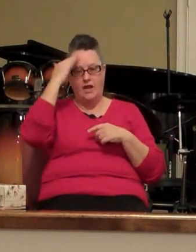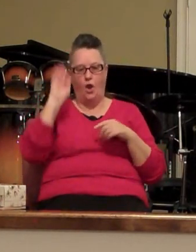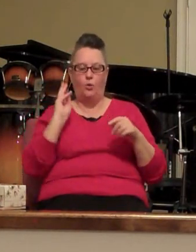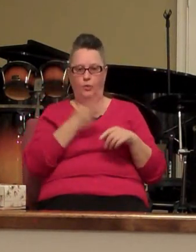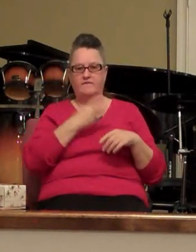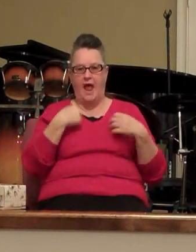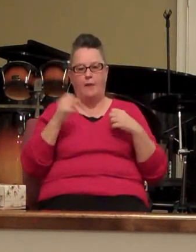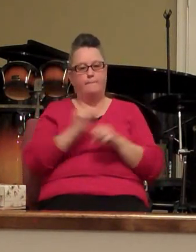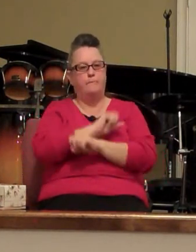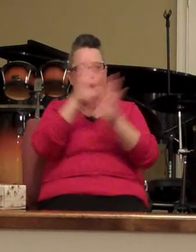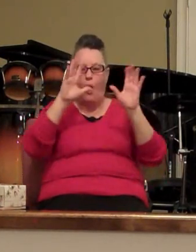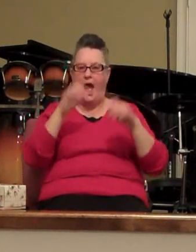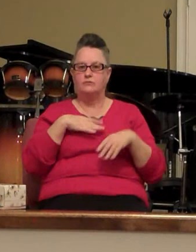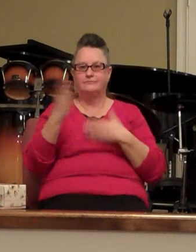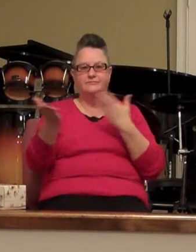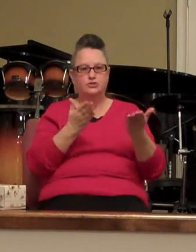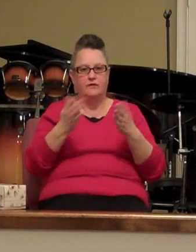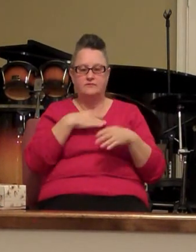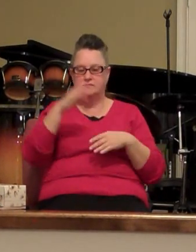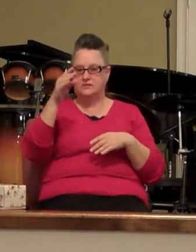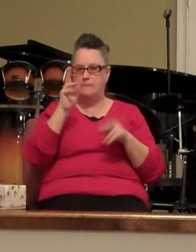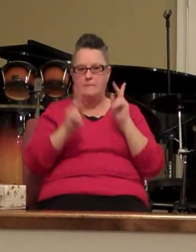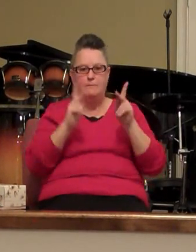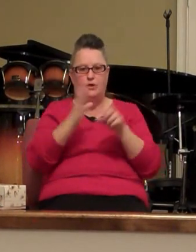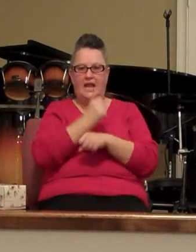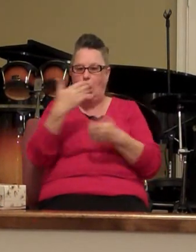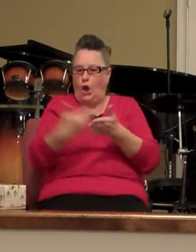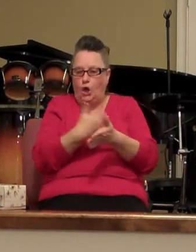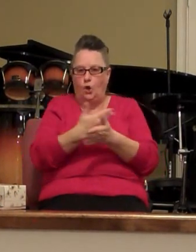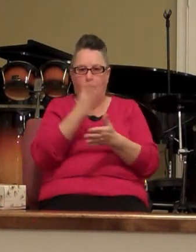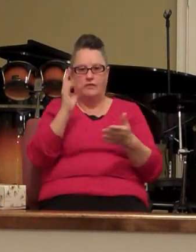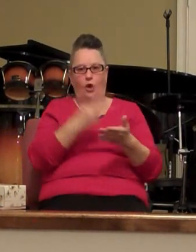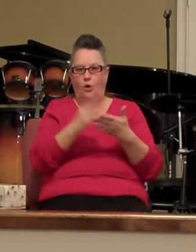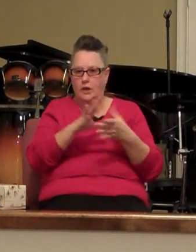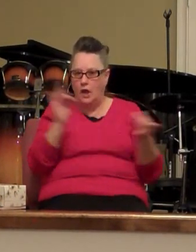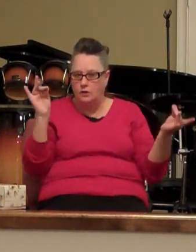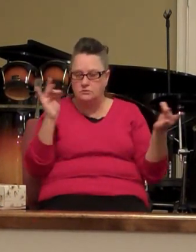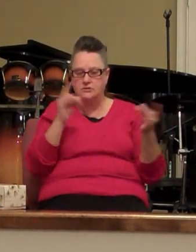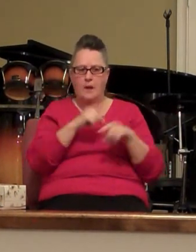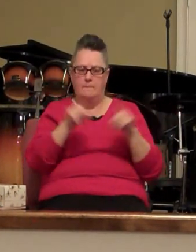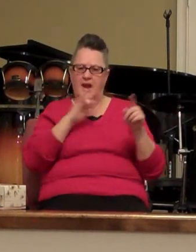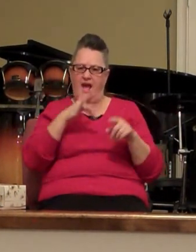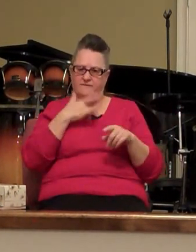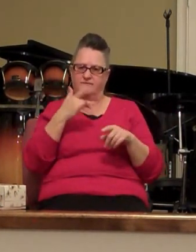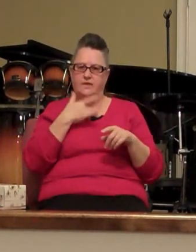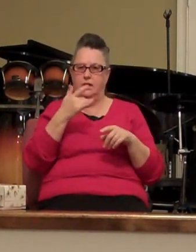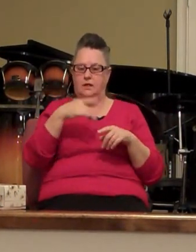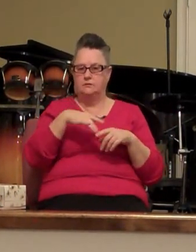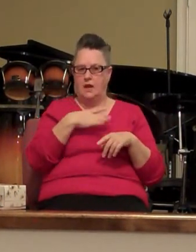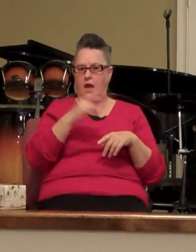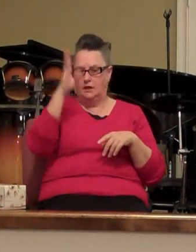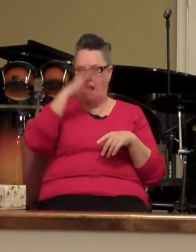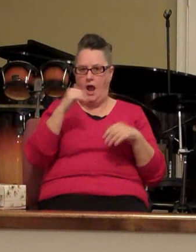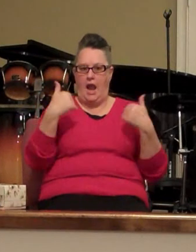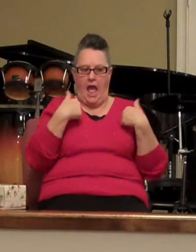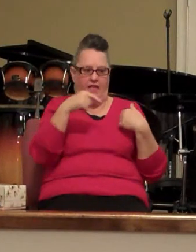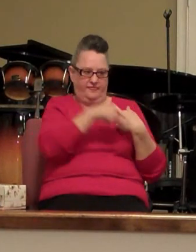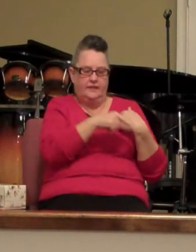service people getting renewed in the Holy Ghost and I feel like God had this for a reason and you